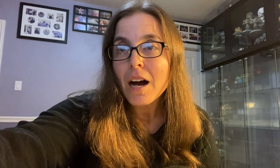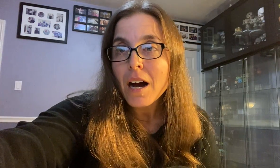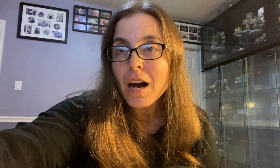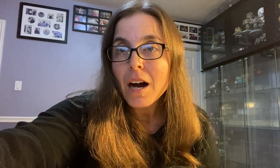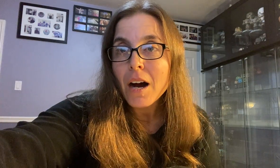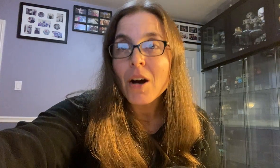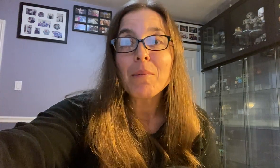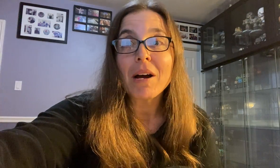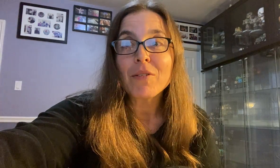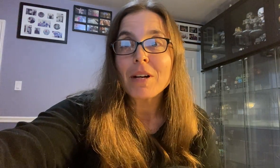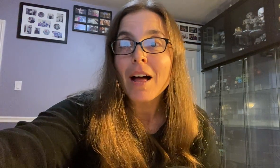Okay. Bye for real.